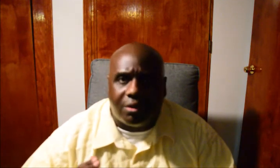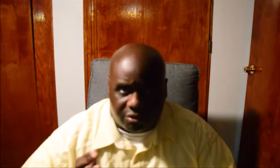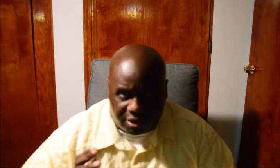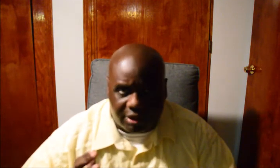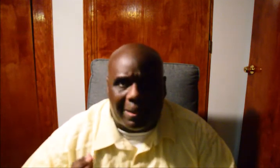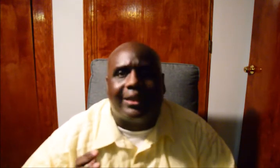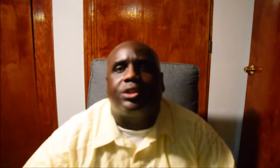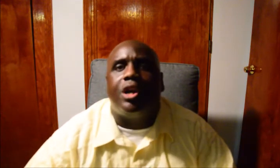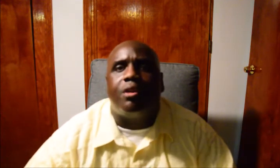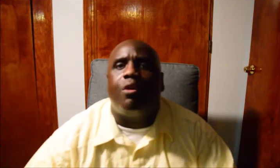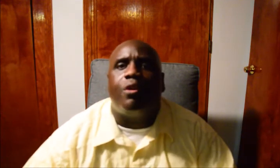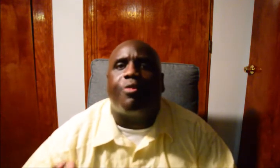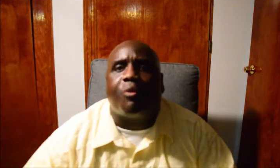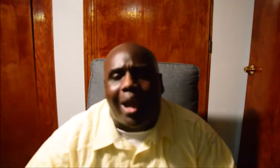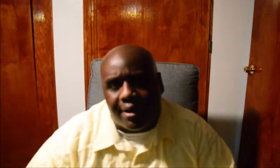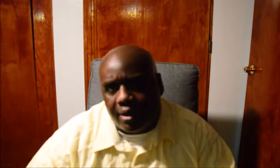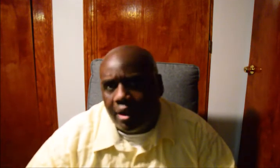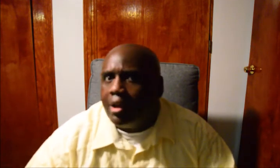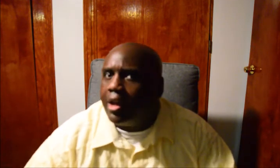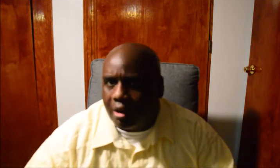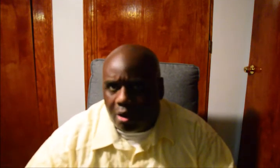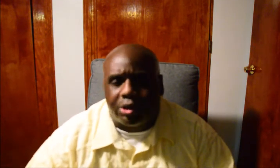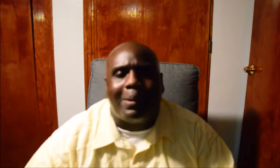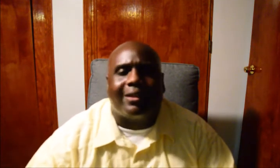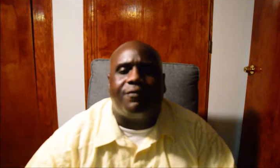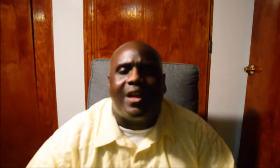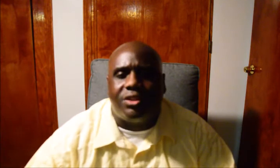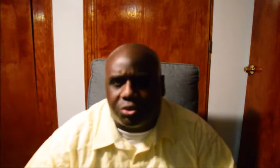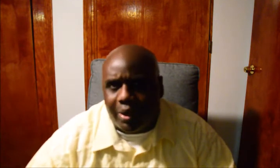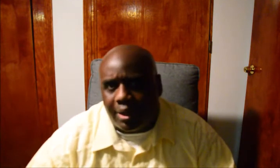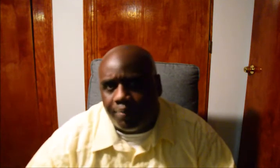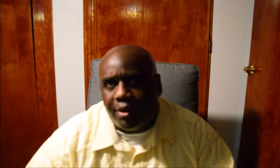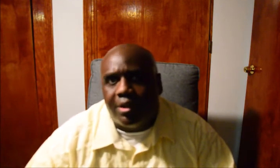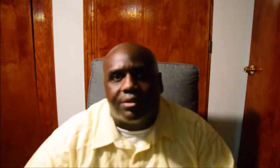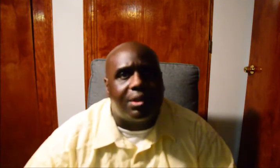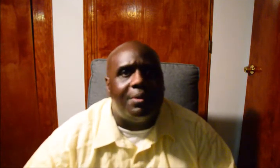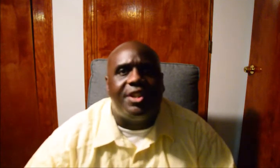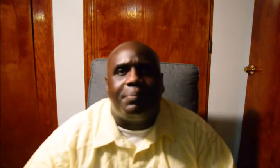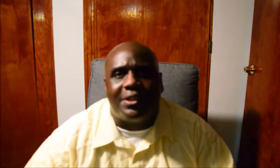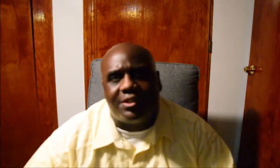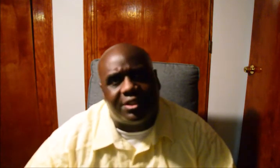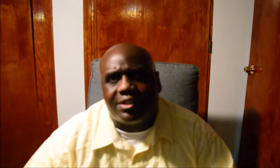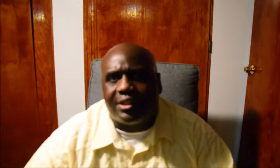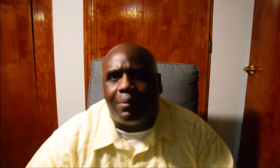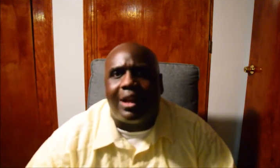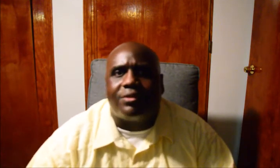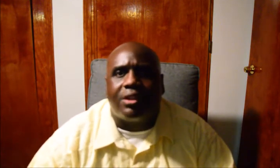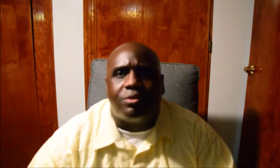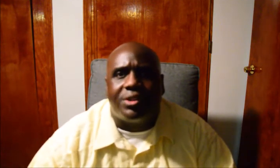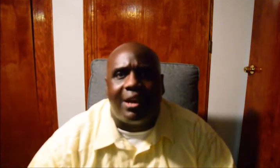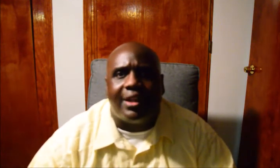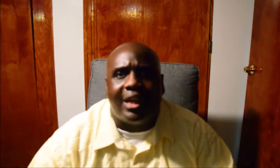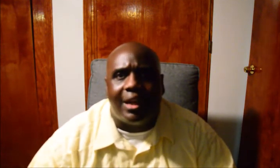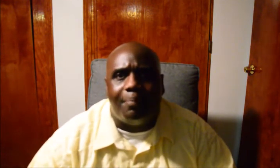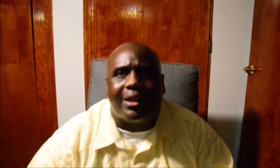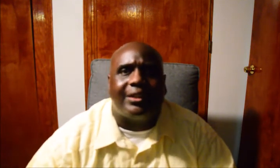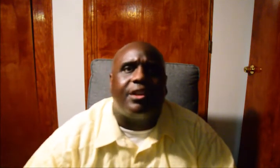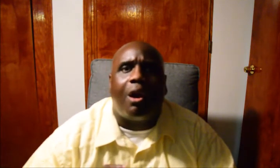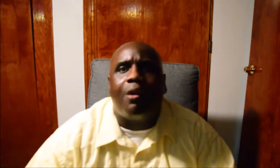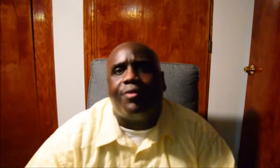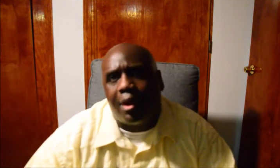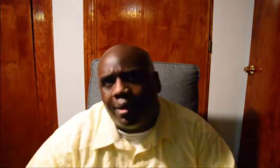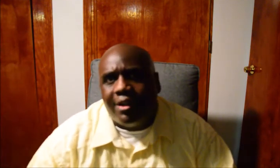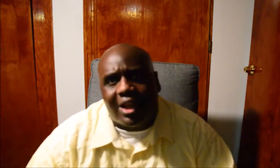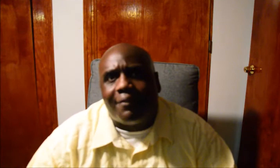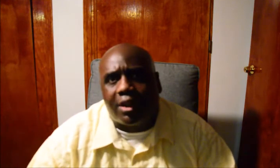makes good on her threat, and goes back to phase three, some of these businesses said they would have to close down again because